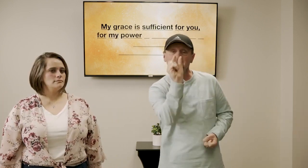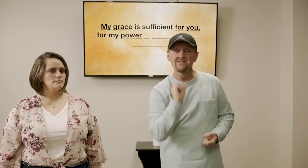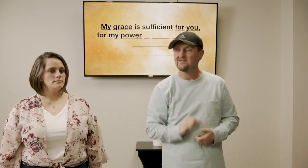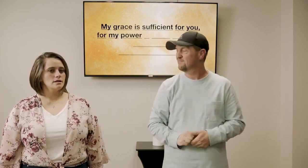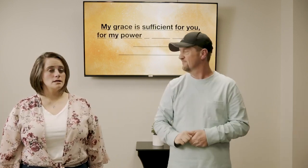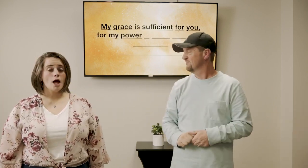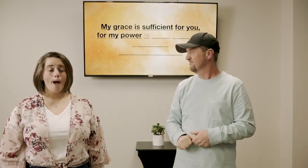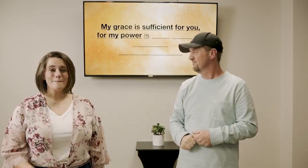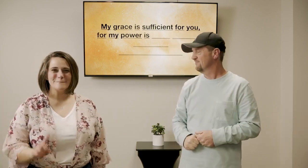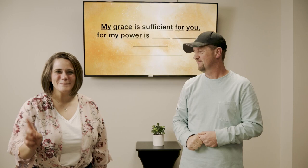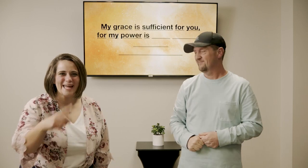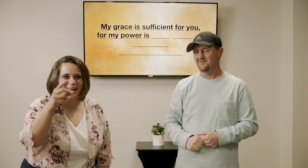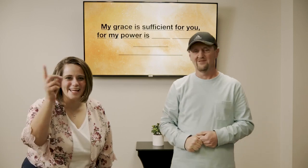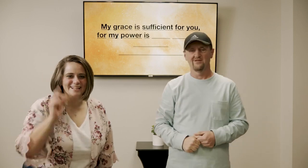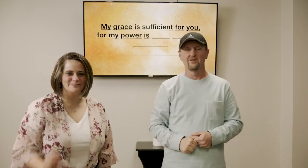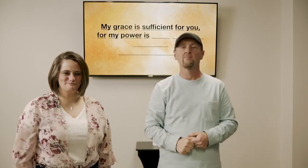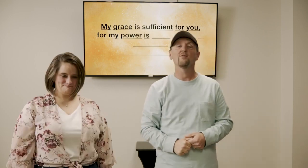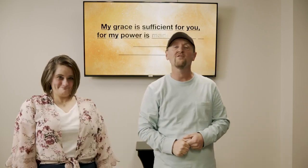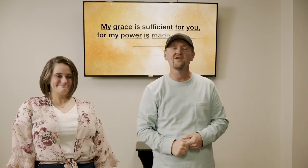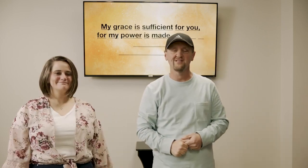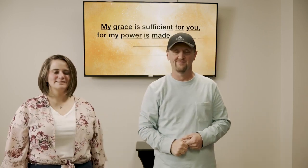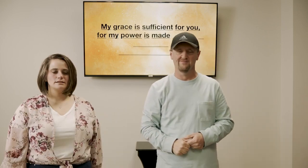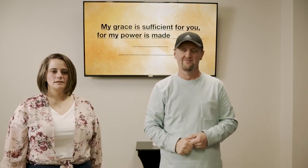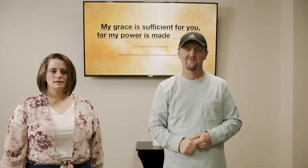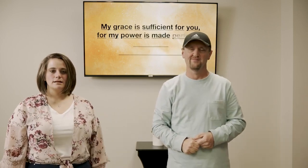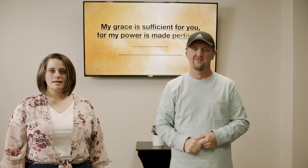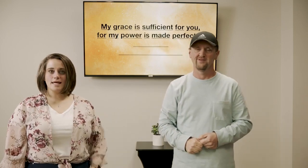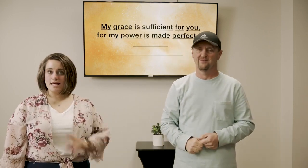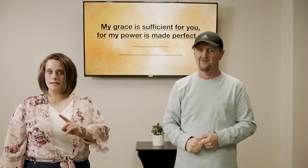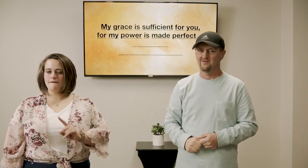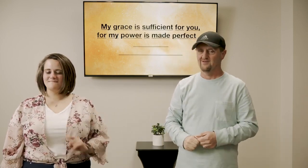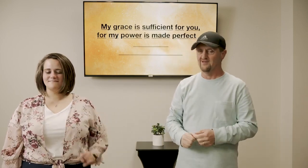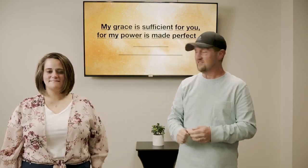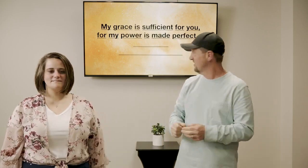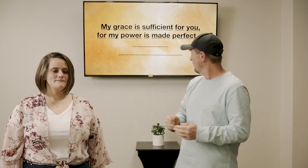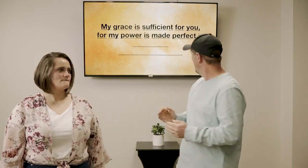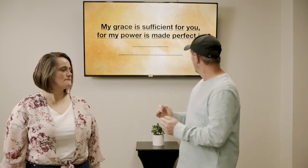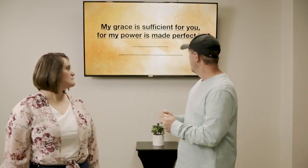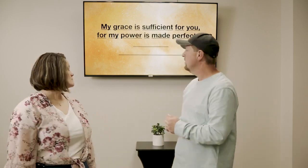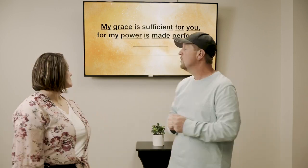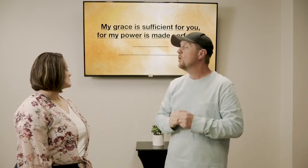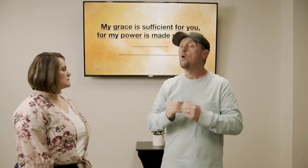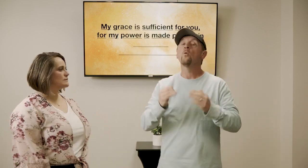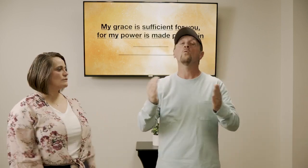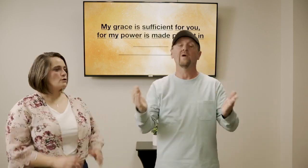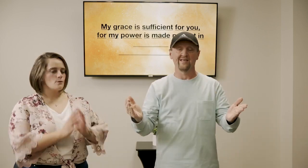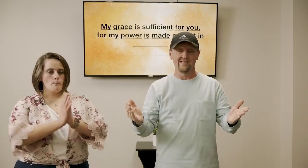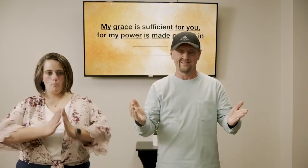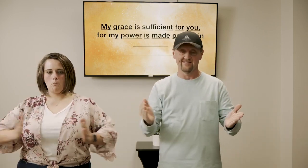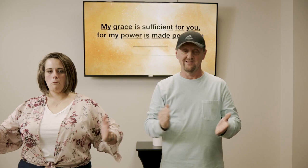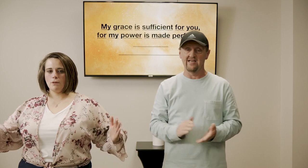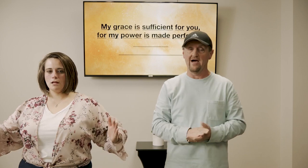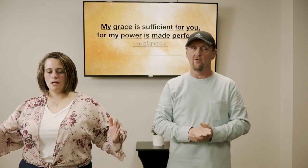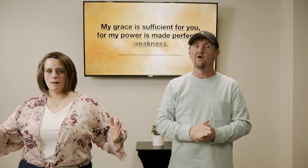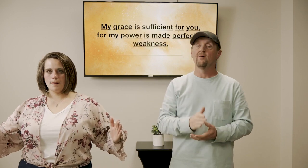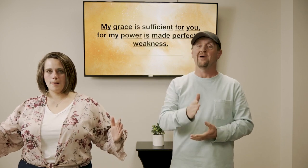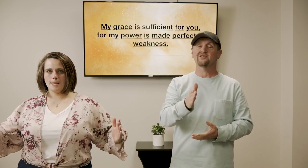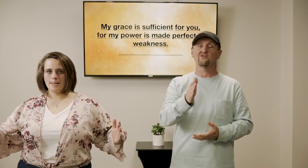is me perfect in it's another long one weakness now pastor